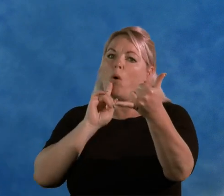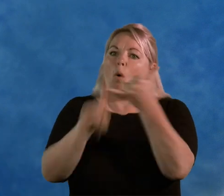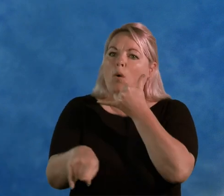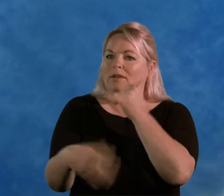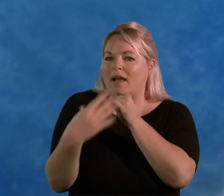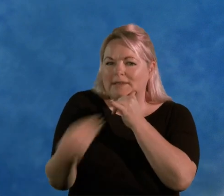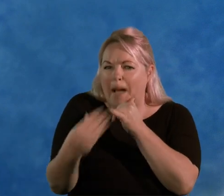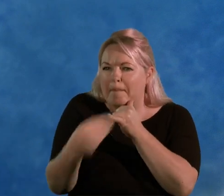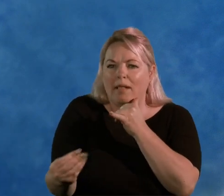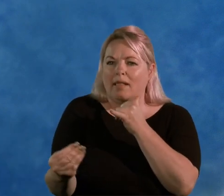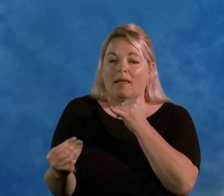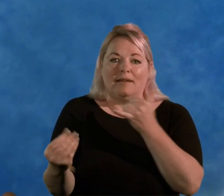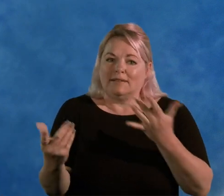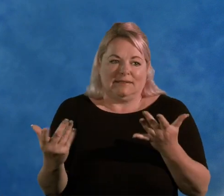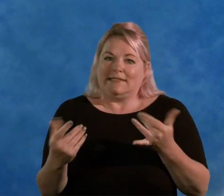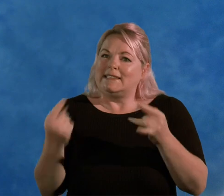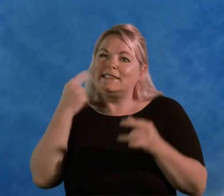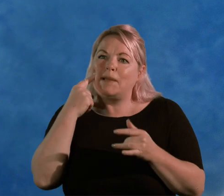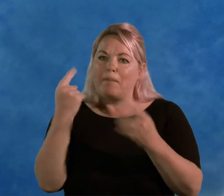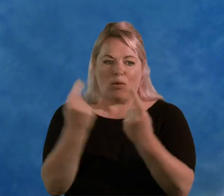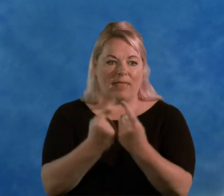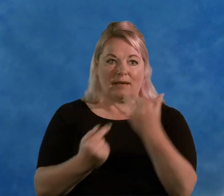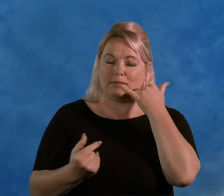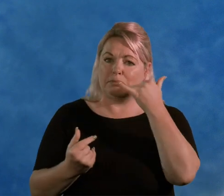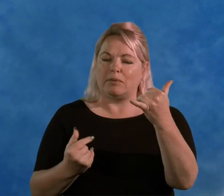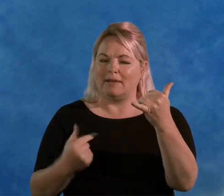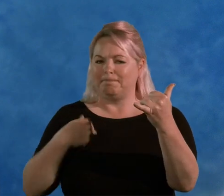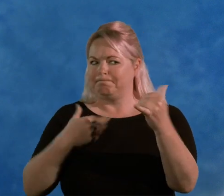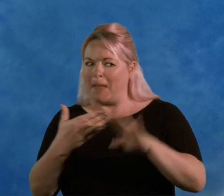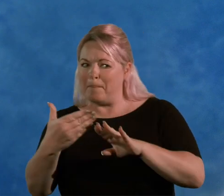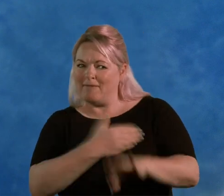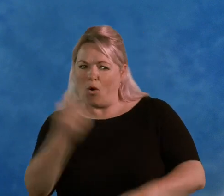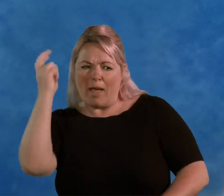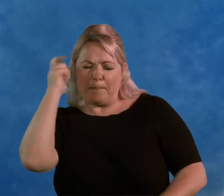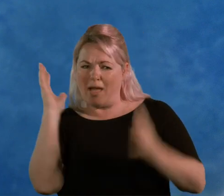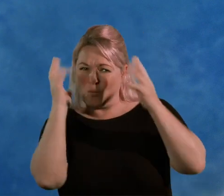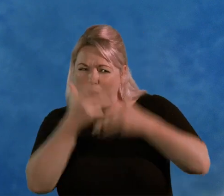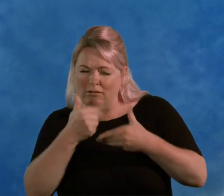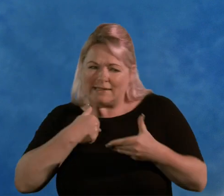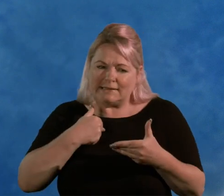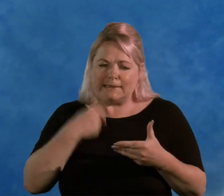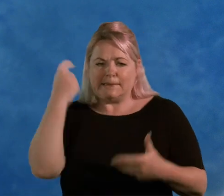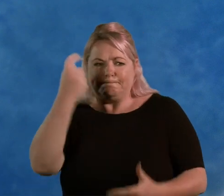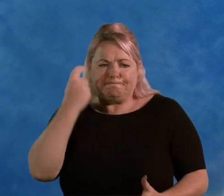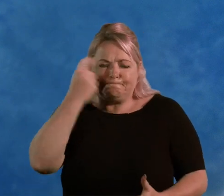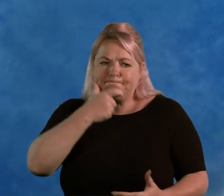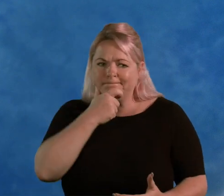order a sample, something just as simple as that. And I was so worried before the implant, like, was thinking to myself,